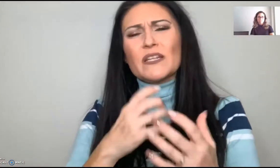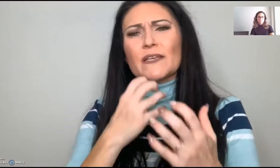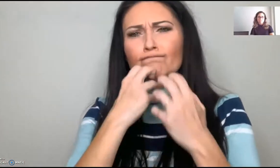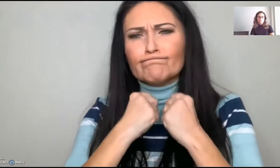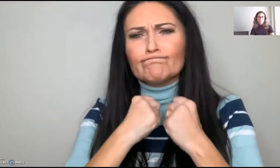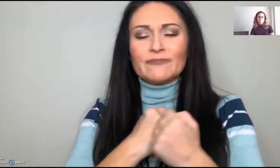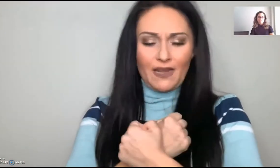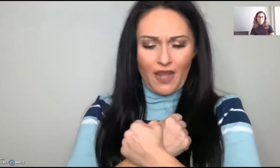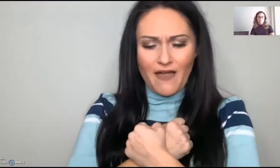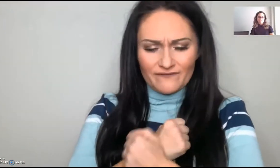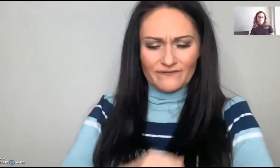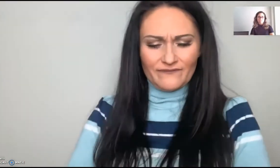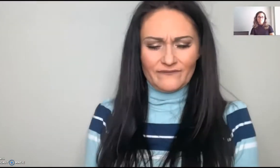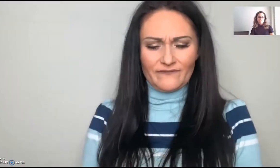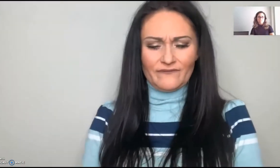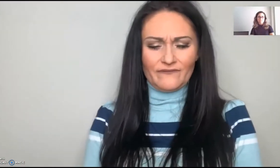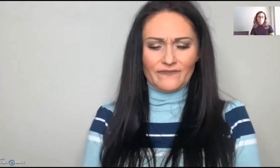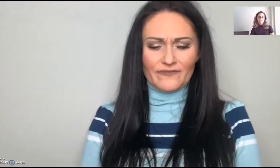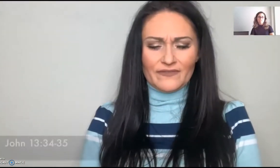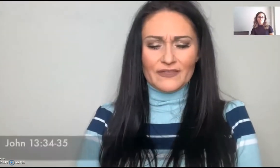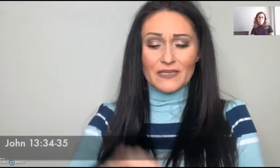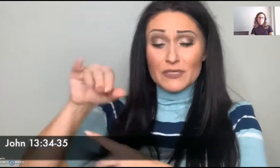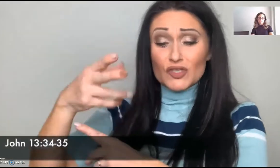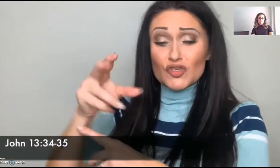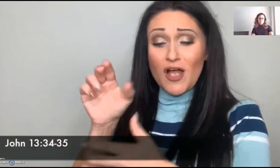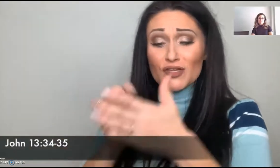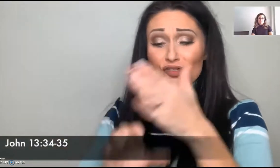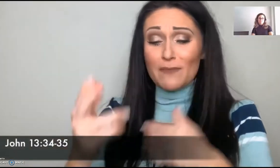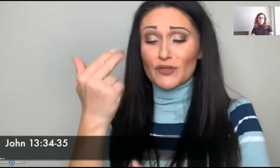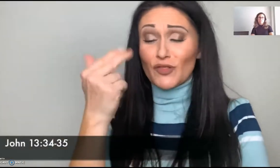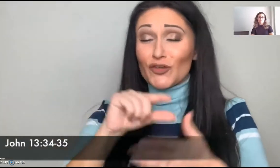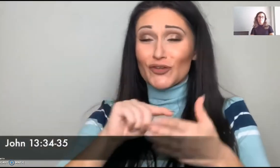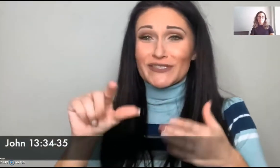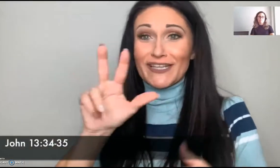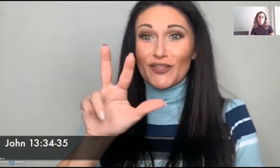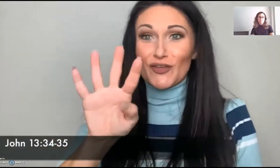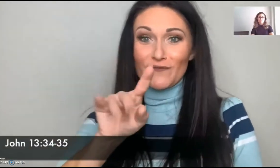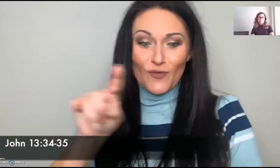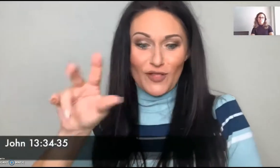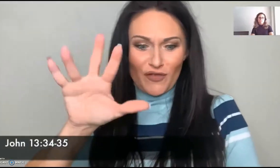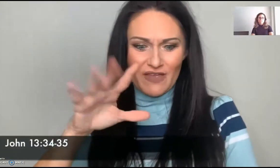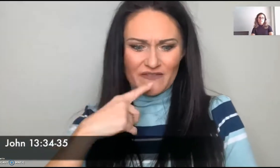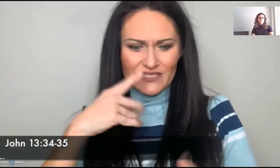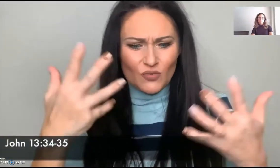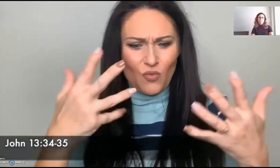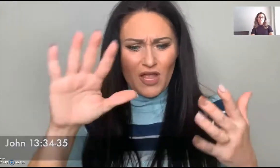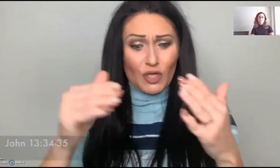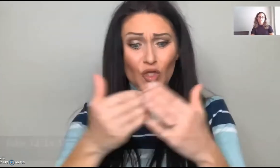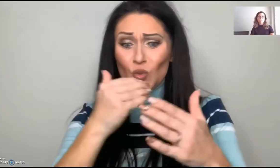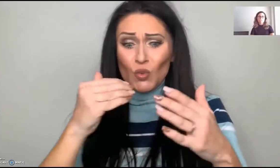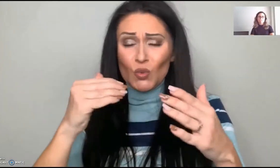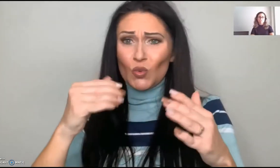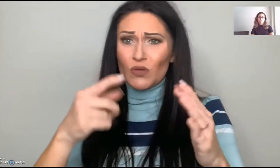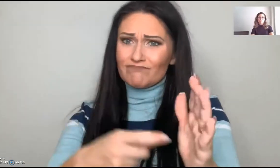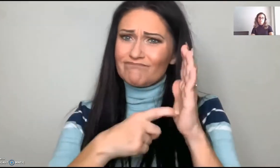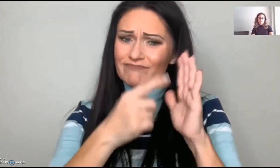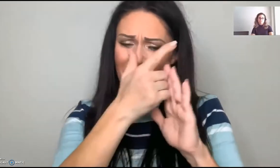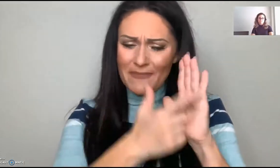listen to my story and send me love. John chapter 13, 34 and 35 says,